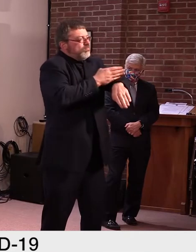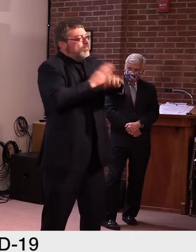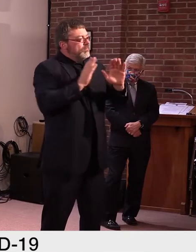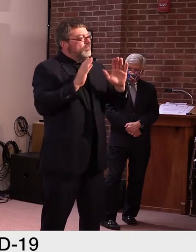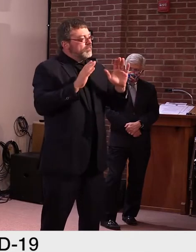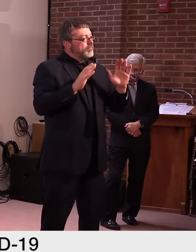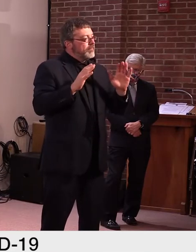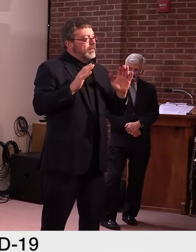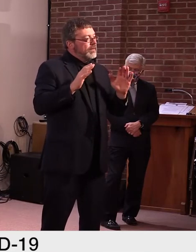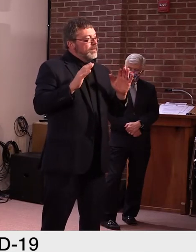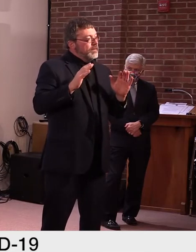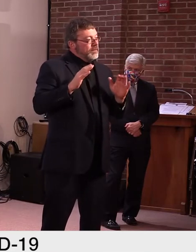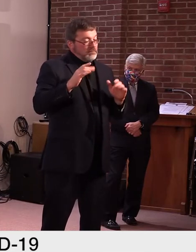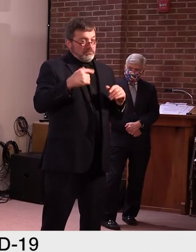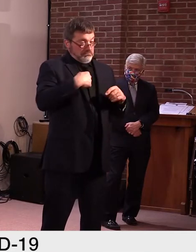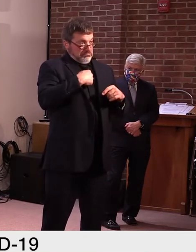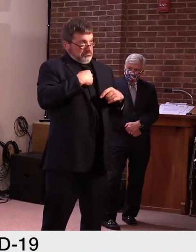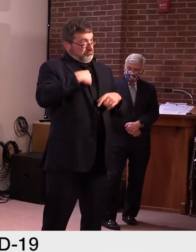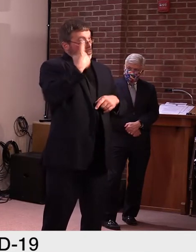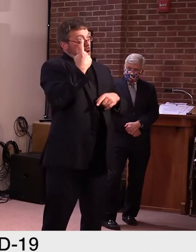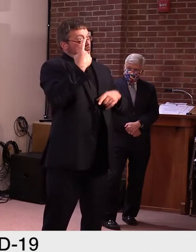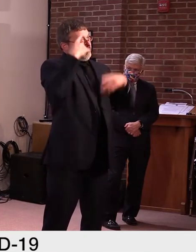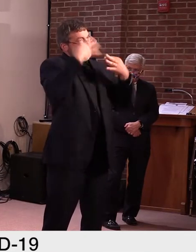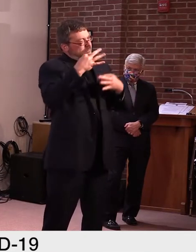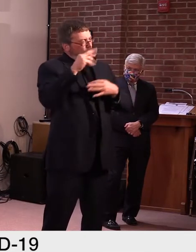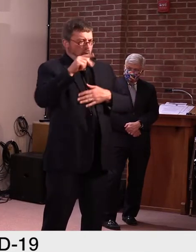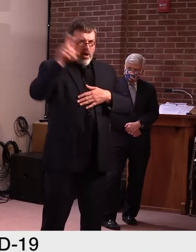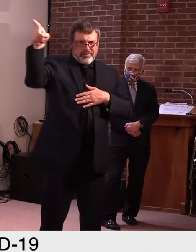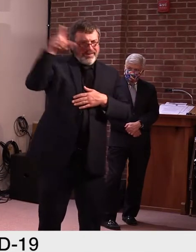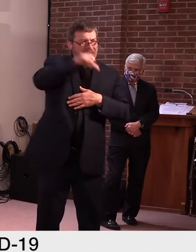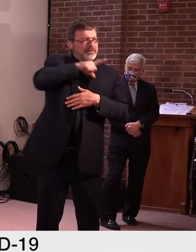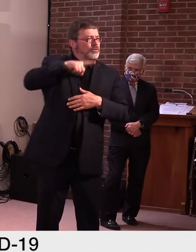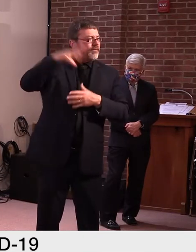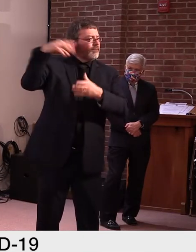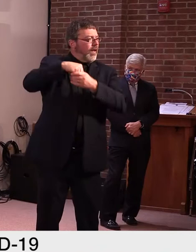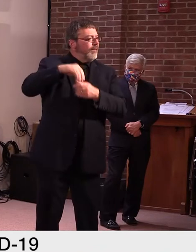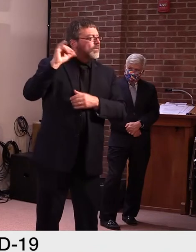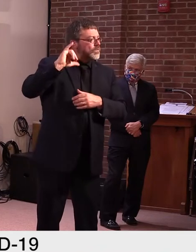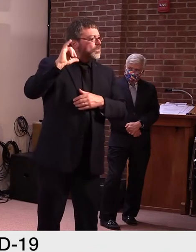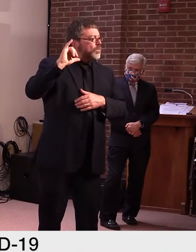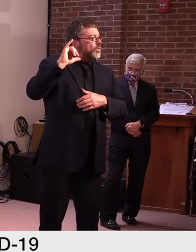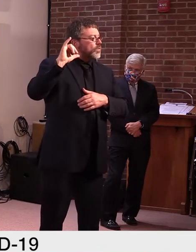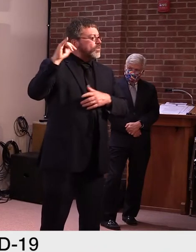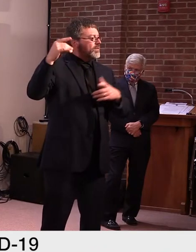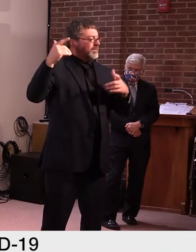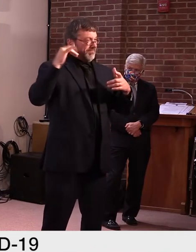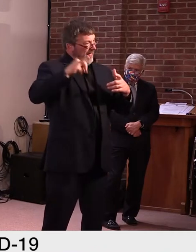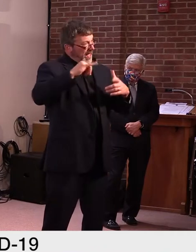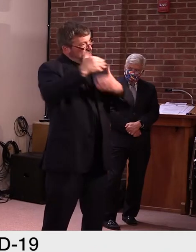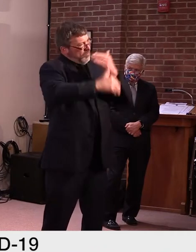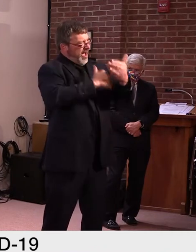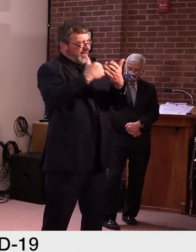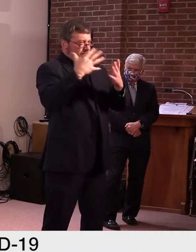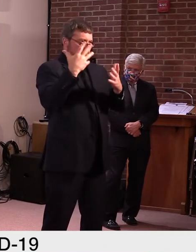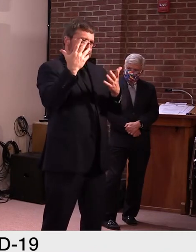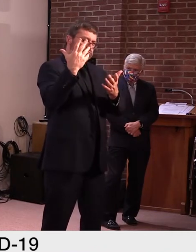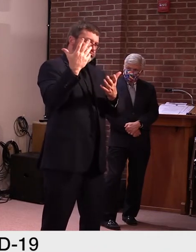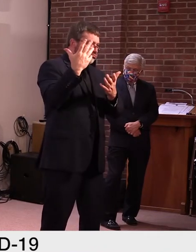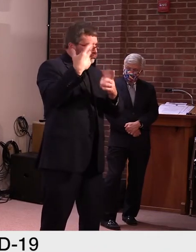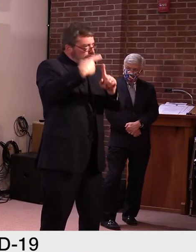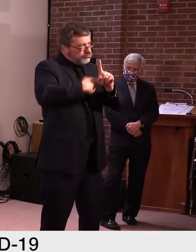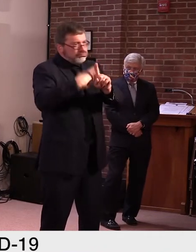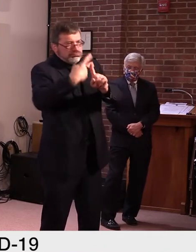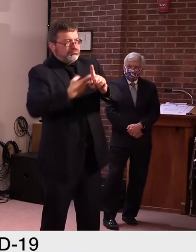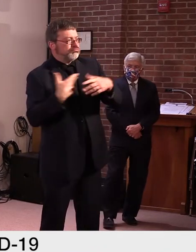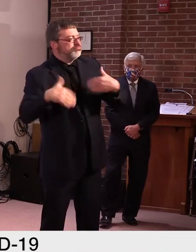but the legislature as well, uh, in the, uh, in the coming weeks and months. So, uh, we'll, again, we all need to